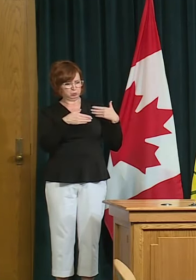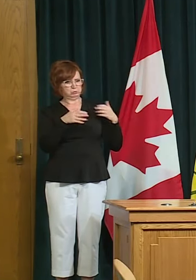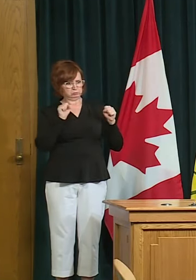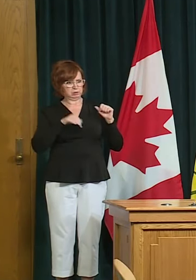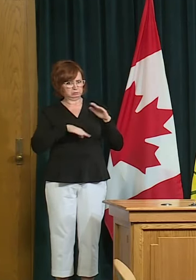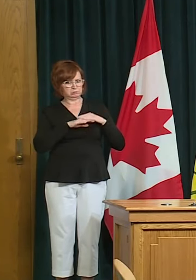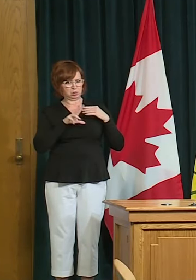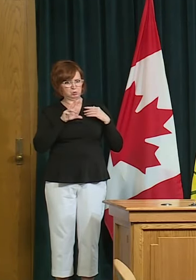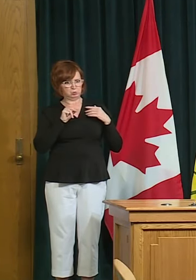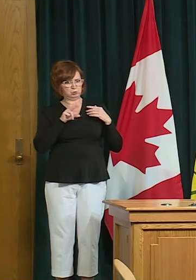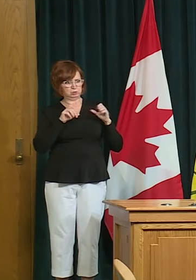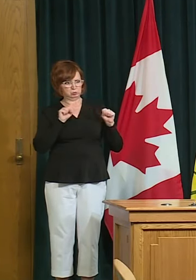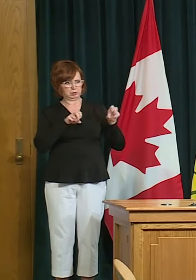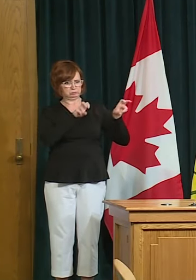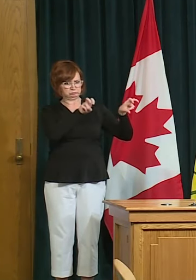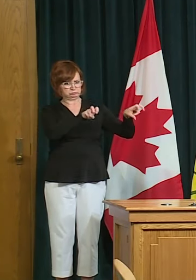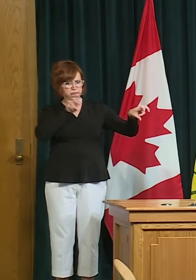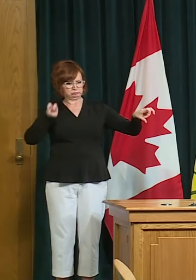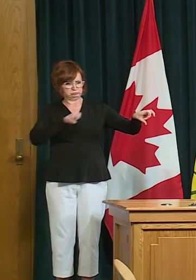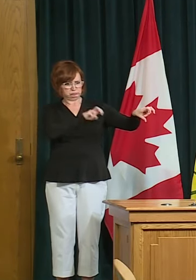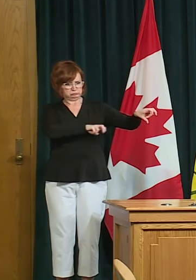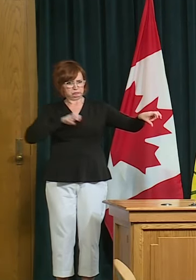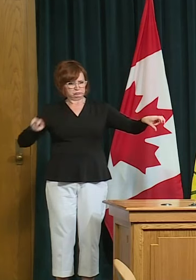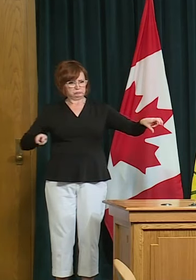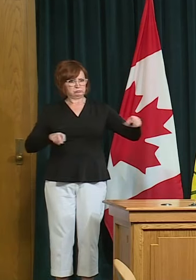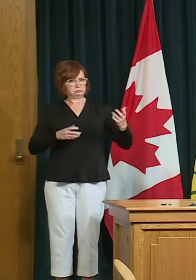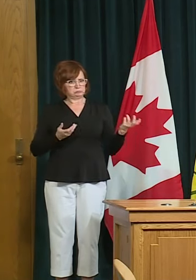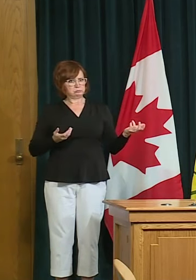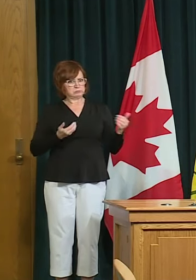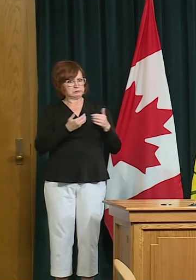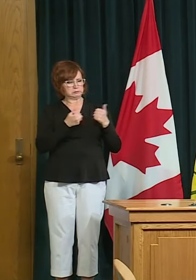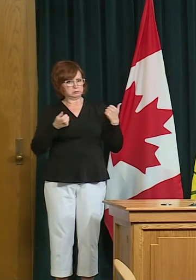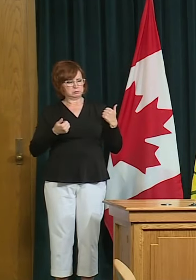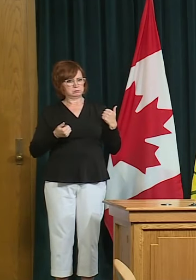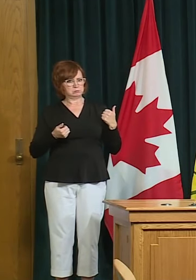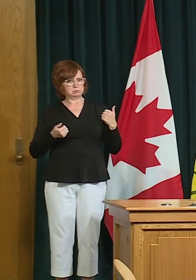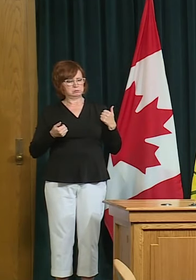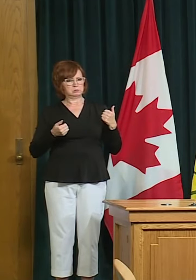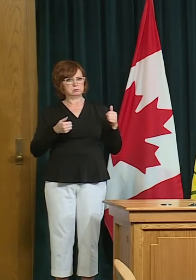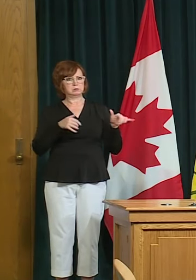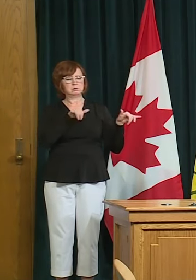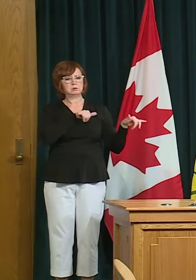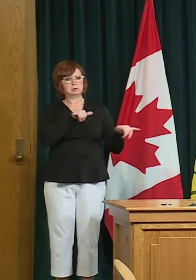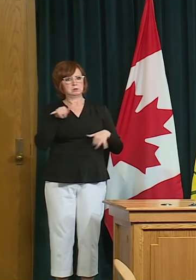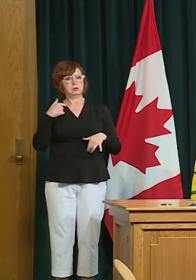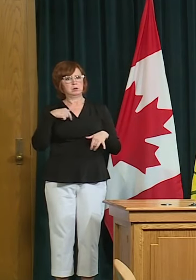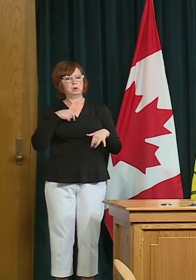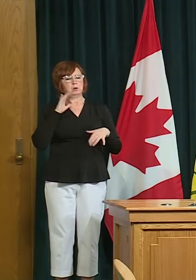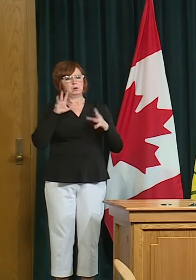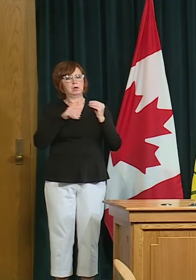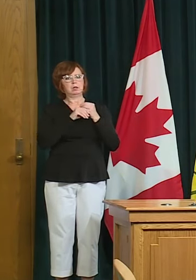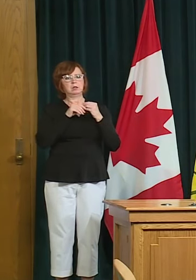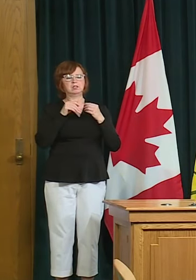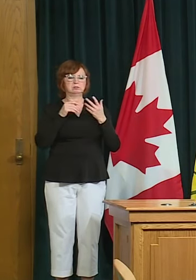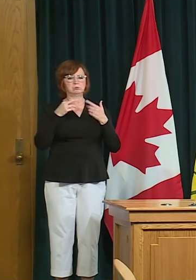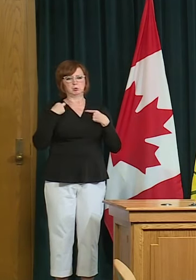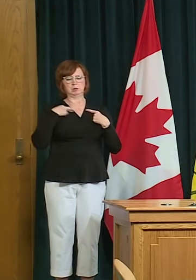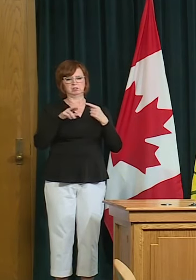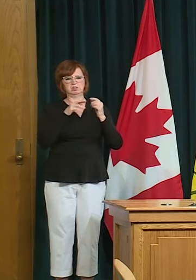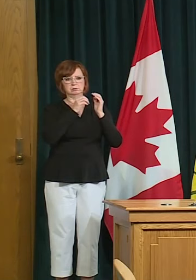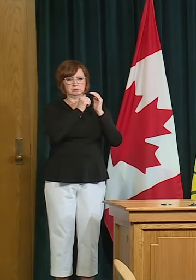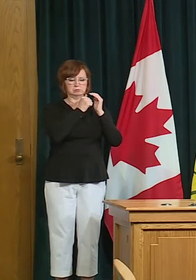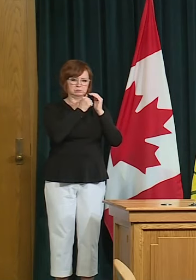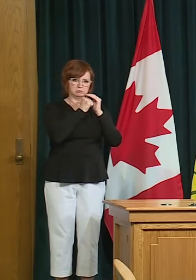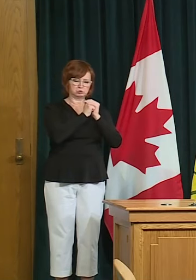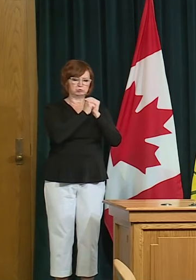know uh the retail sector but now with uh gathering sizes and the allowance for uh worship services is that depending on the